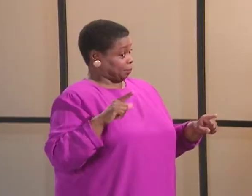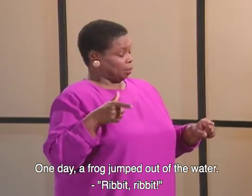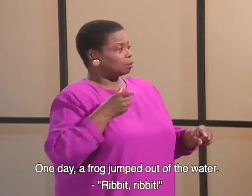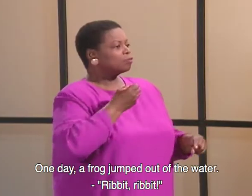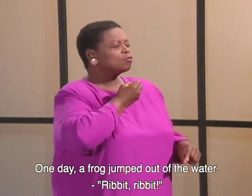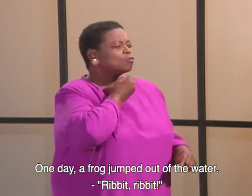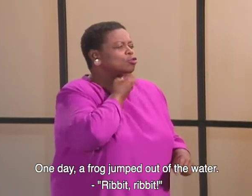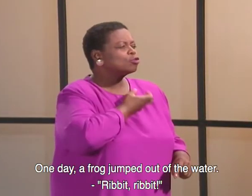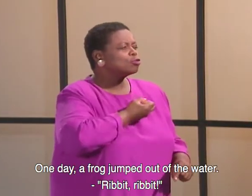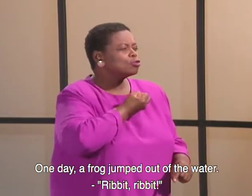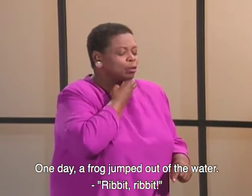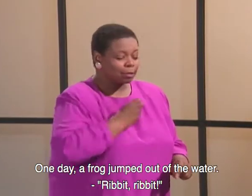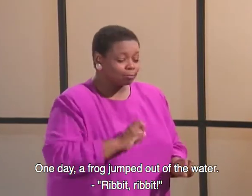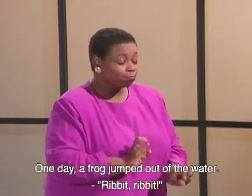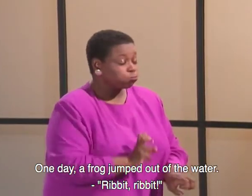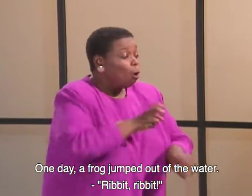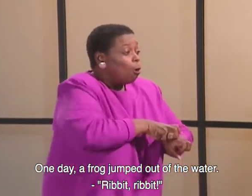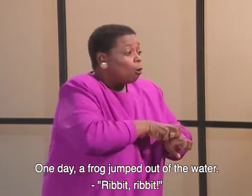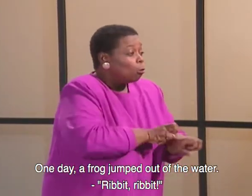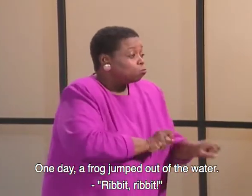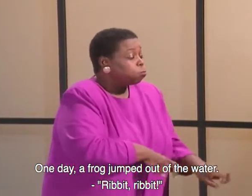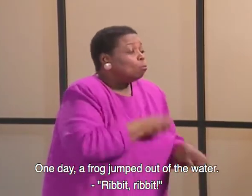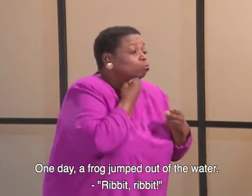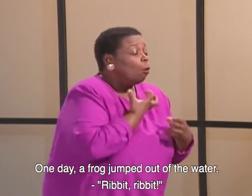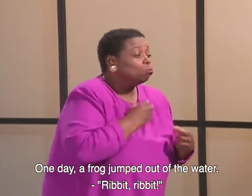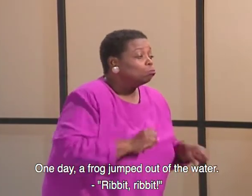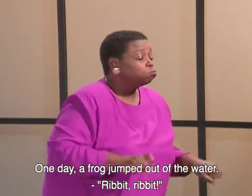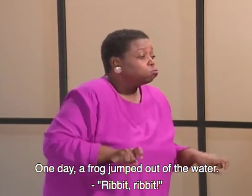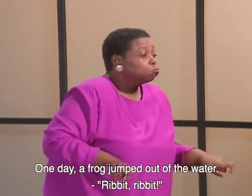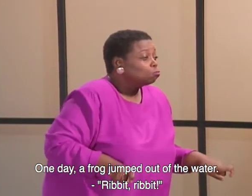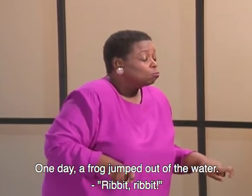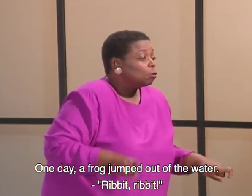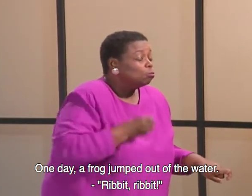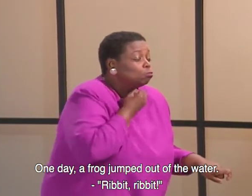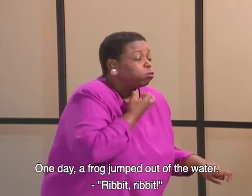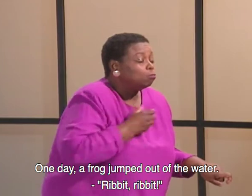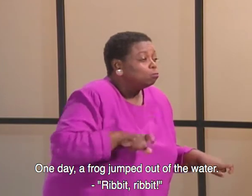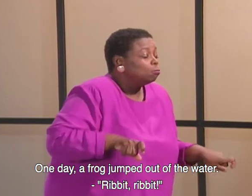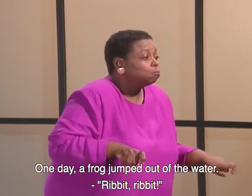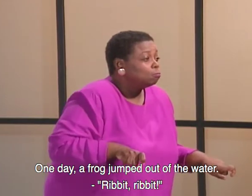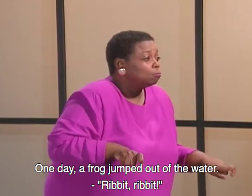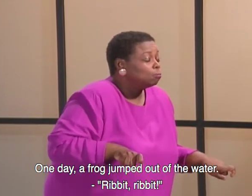One day, a frog jumped out of the water, ribbit, ribbit,